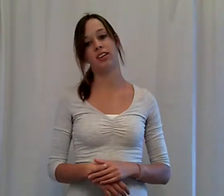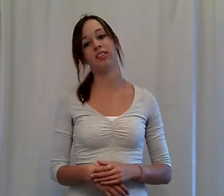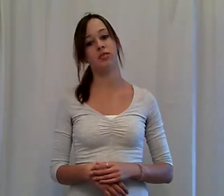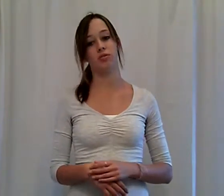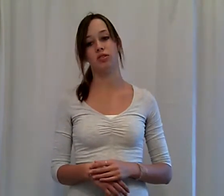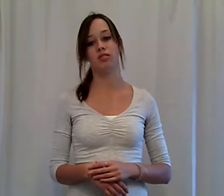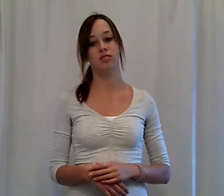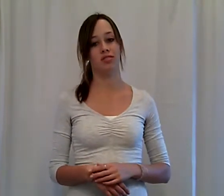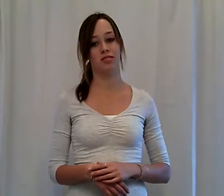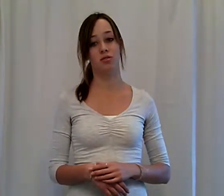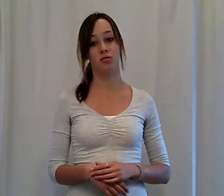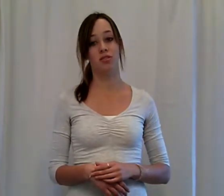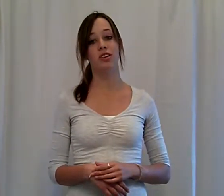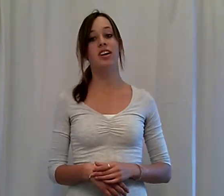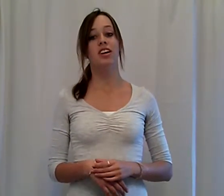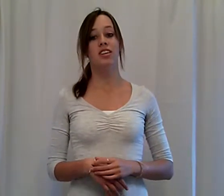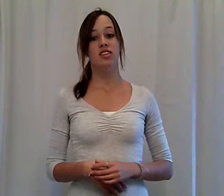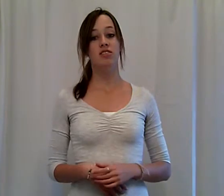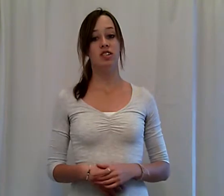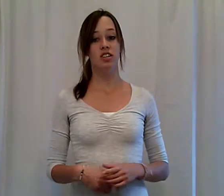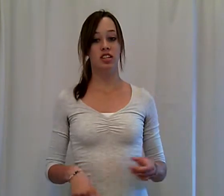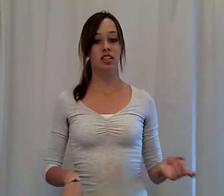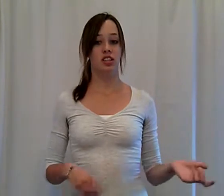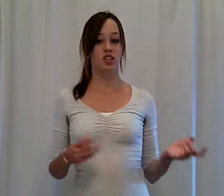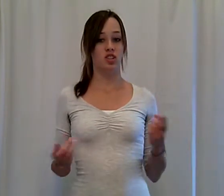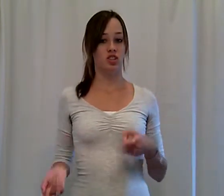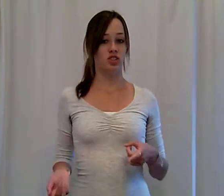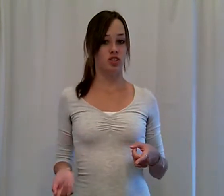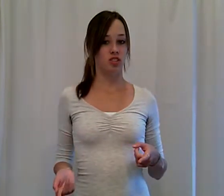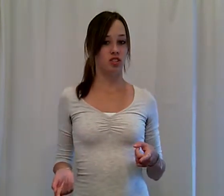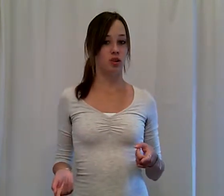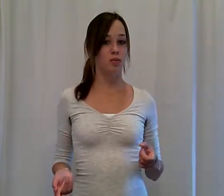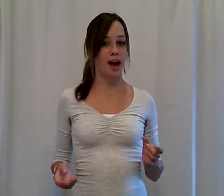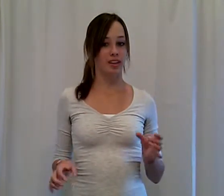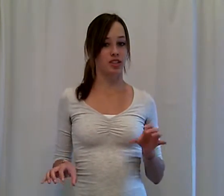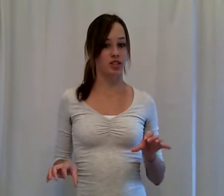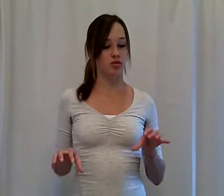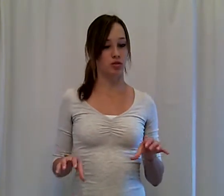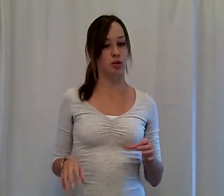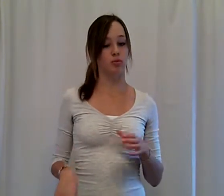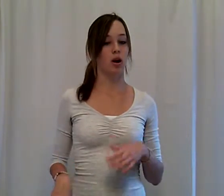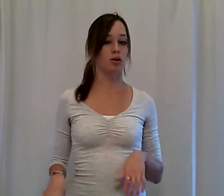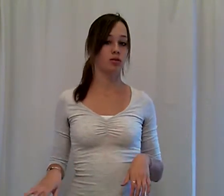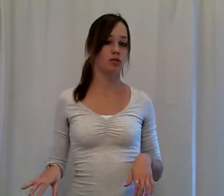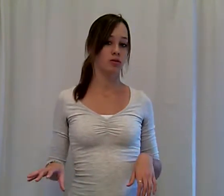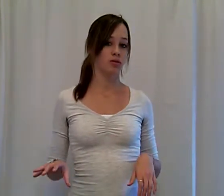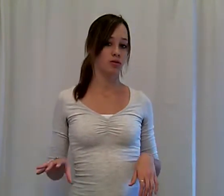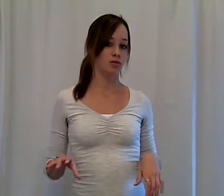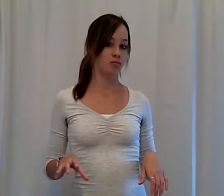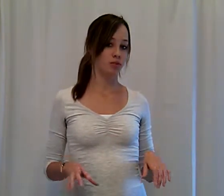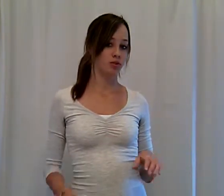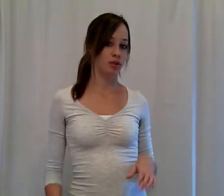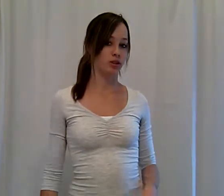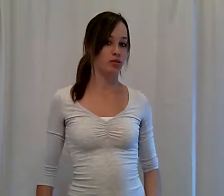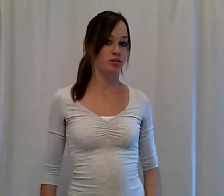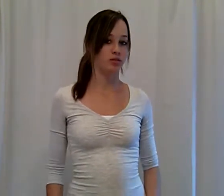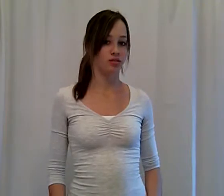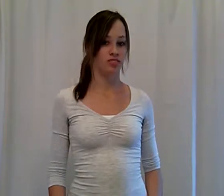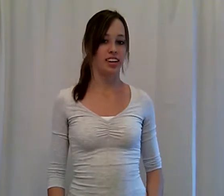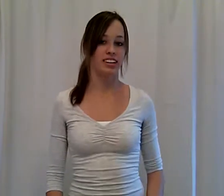sign this, which is cool. You could just go back and listen to a short part before you sign